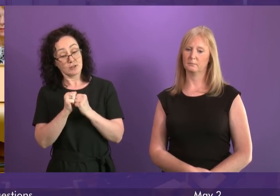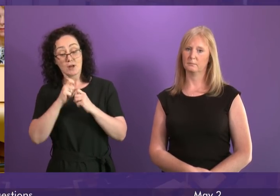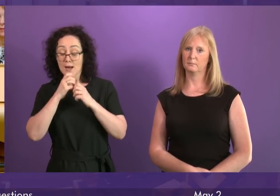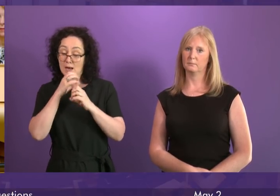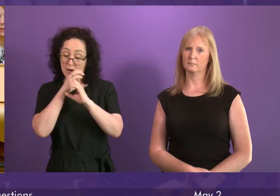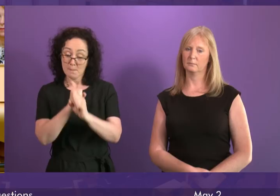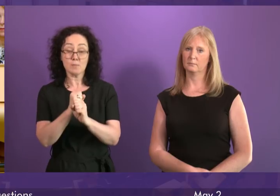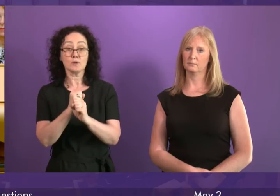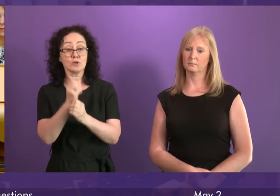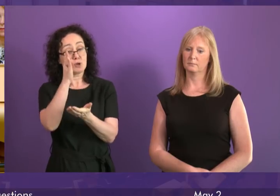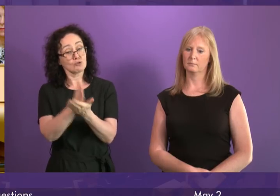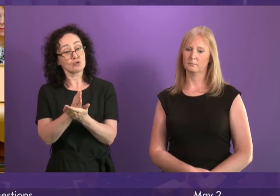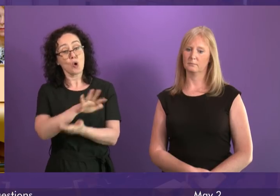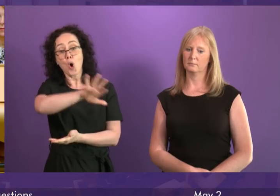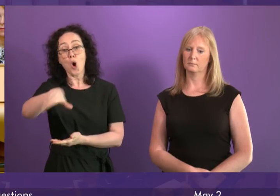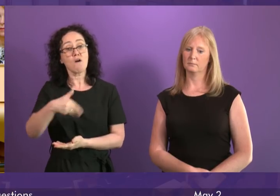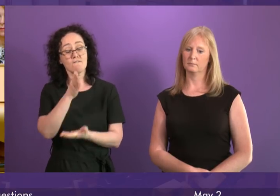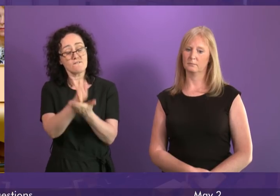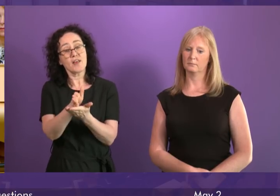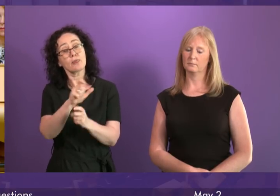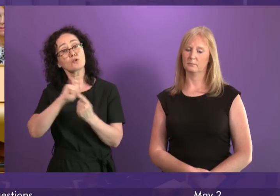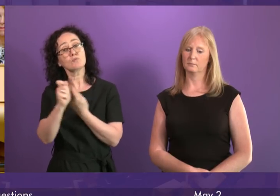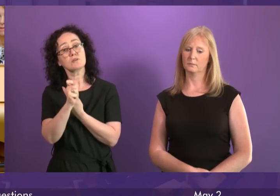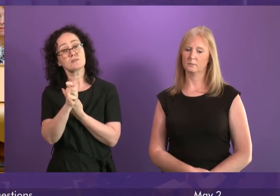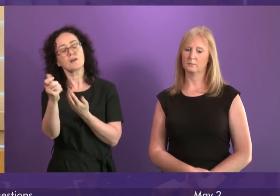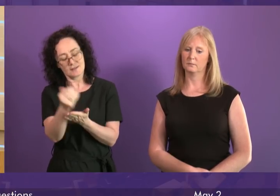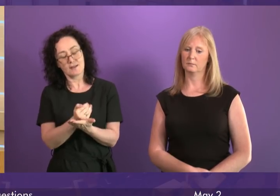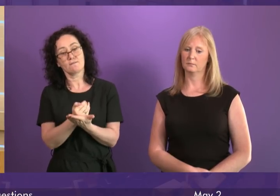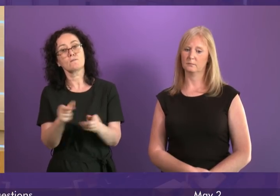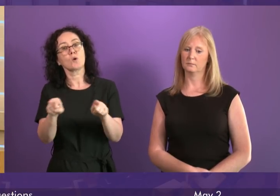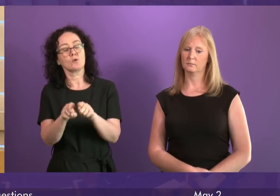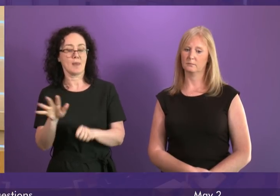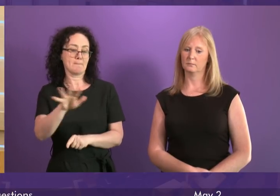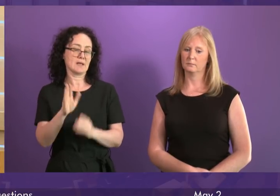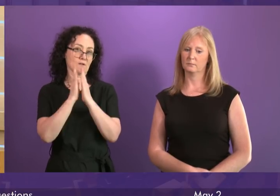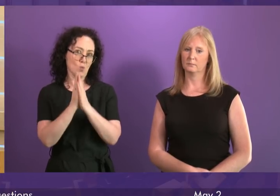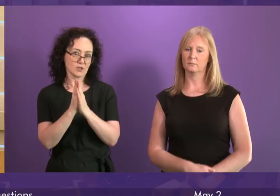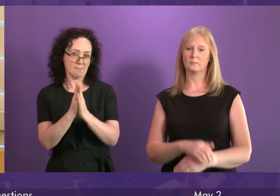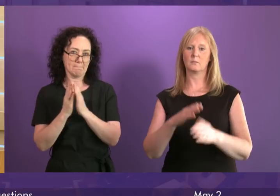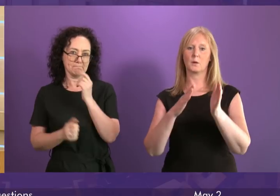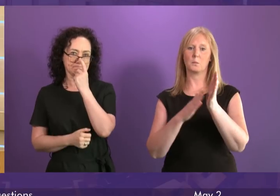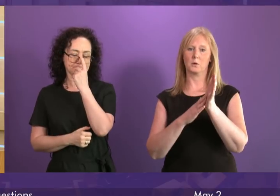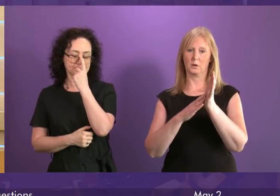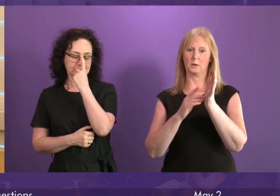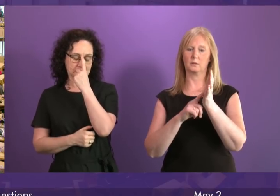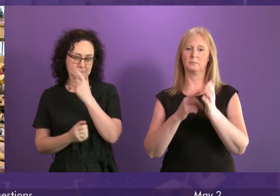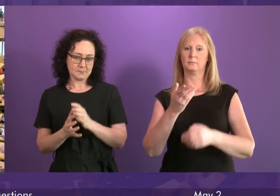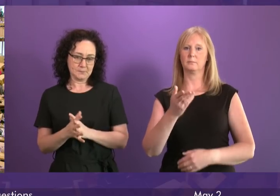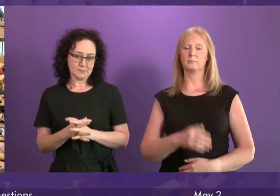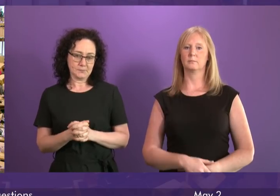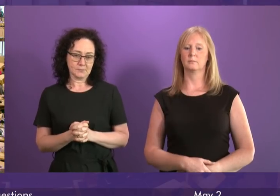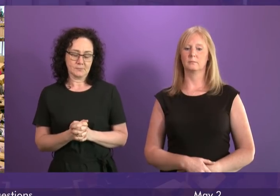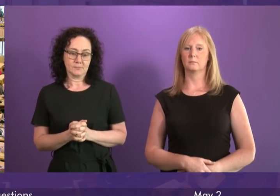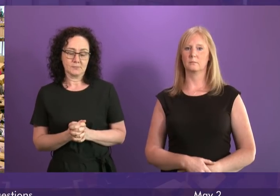could do to ensure safety and security for all faith communities and their places of worship. Monica Lennon to be followed by Angela Consons.